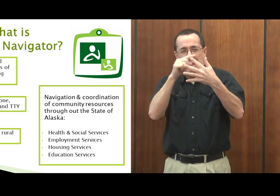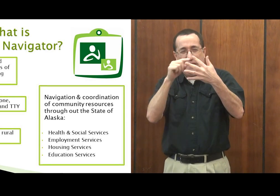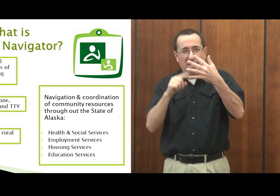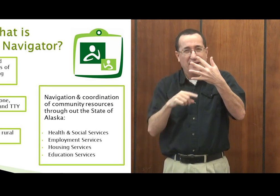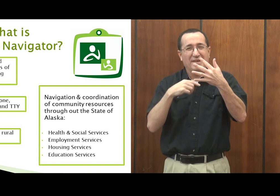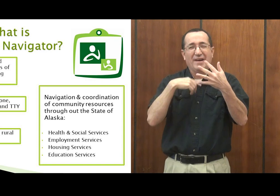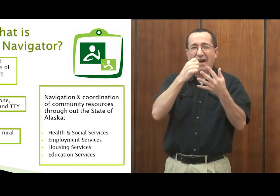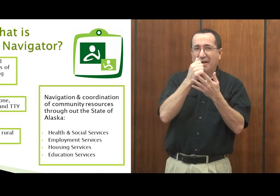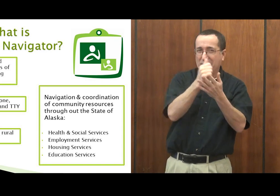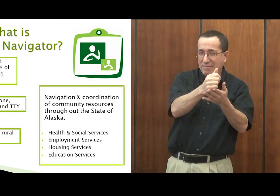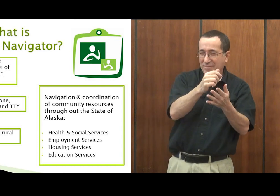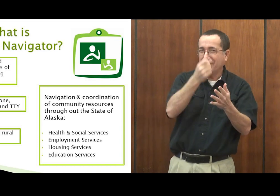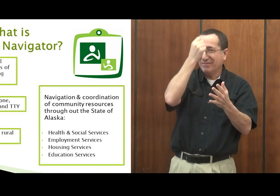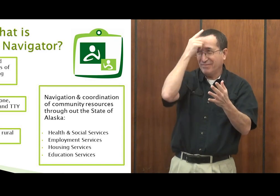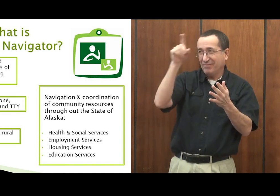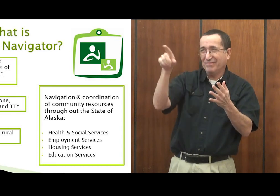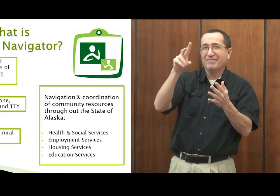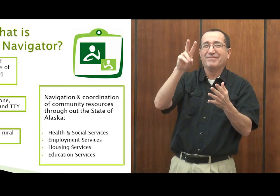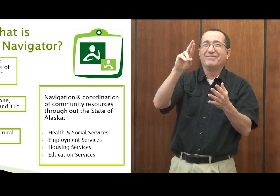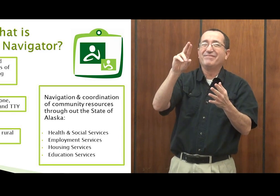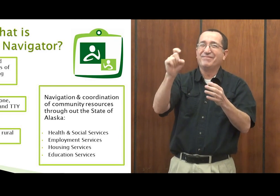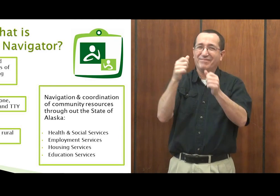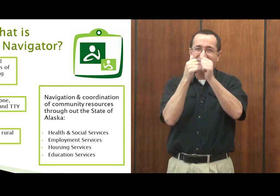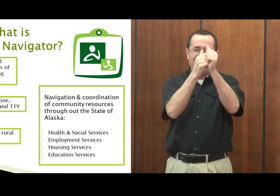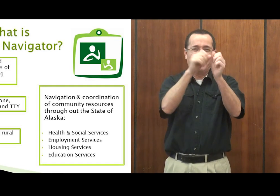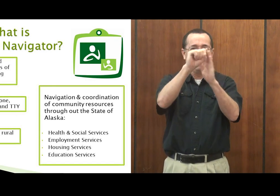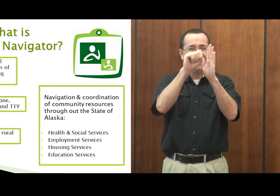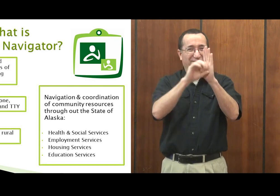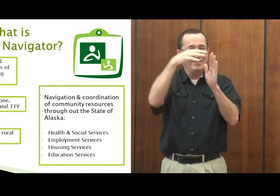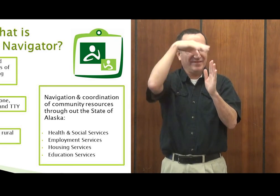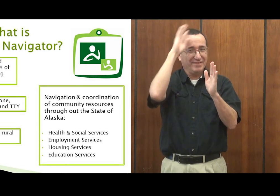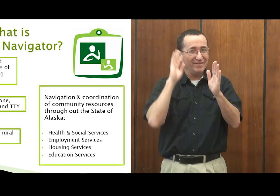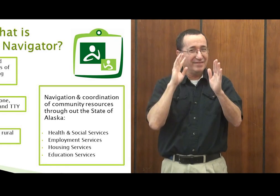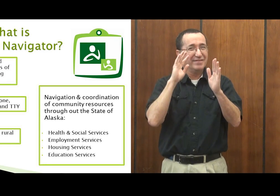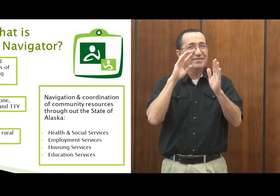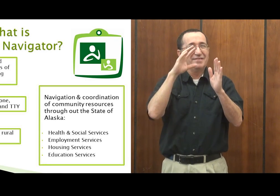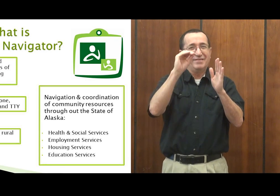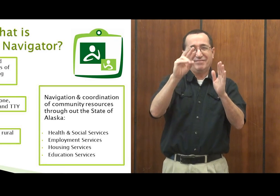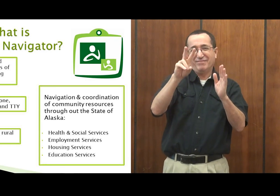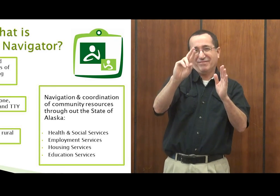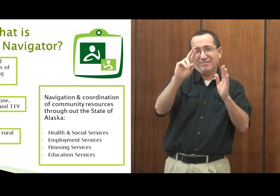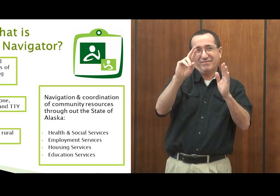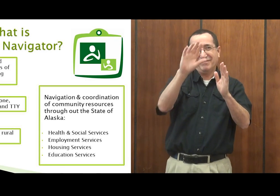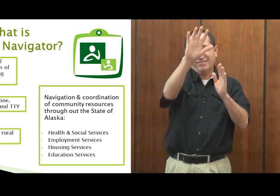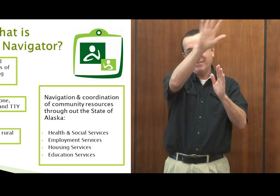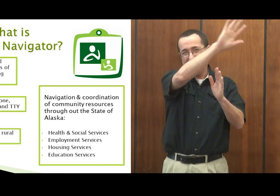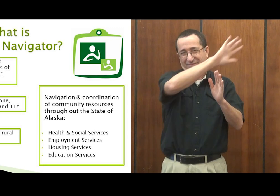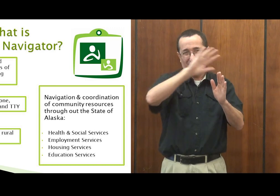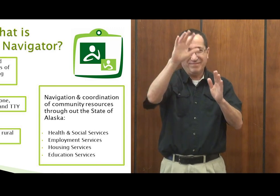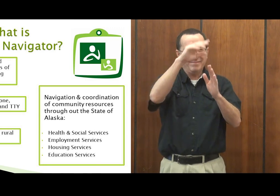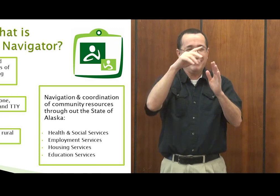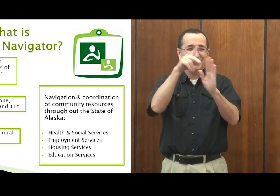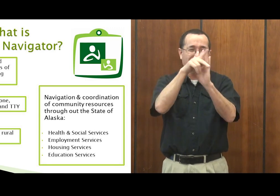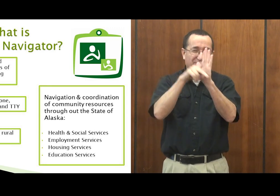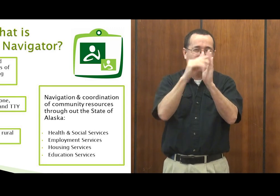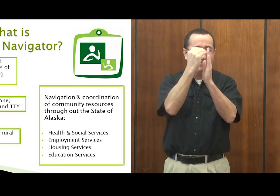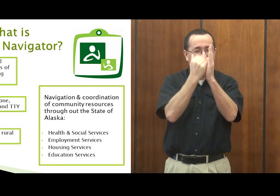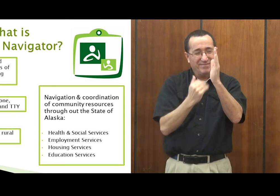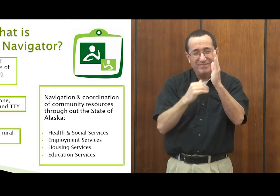communicate, get them to the places they need to be, and make that a very smooth transition. That is very difficult all